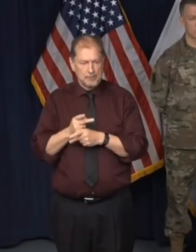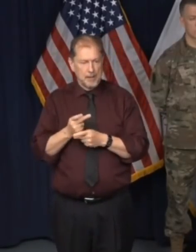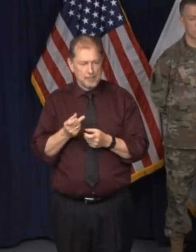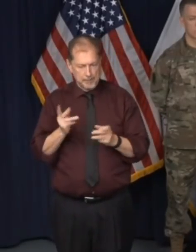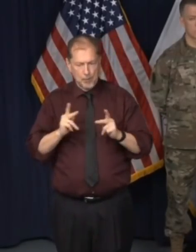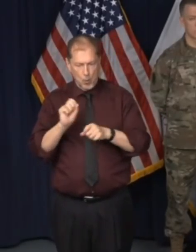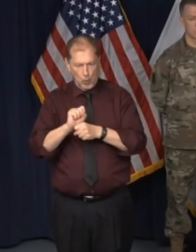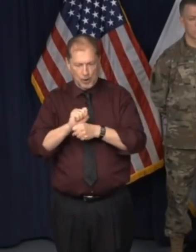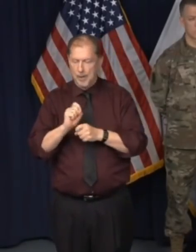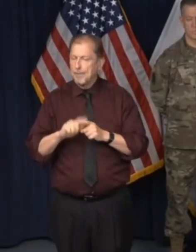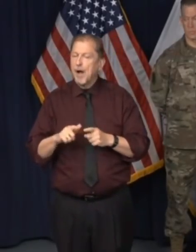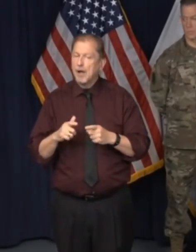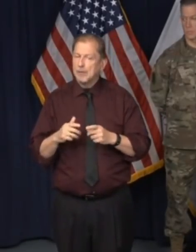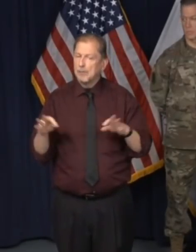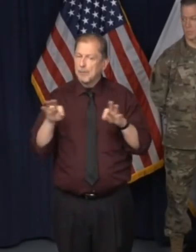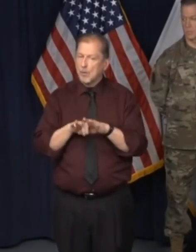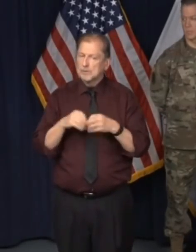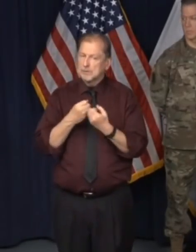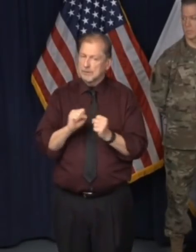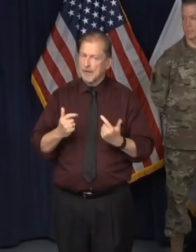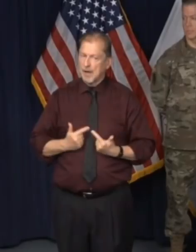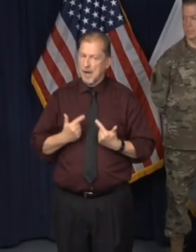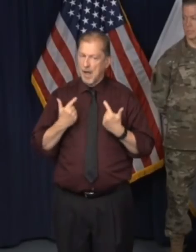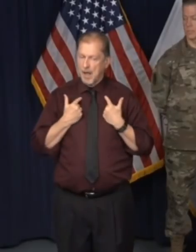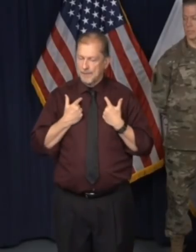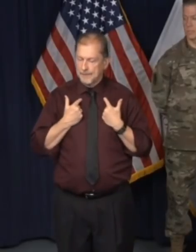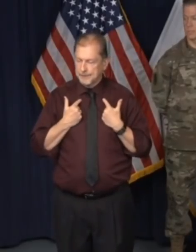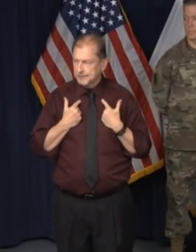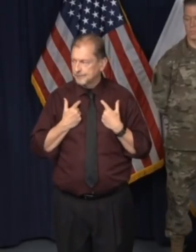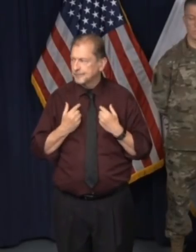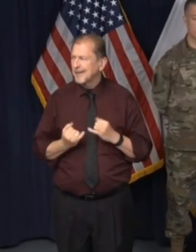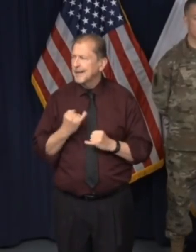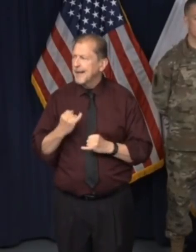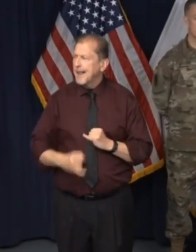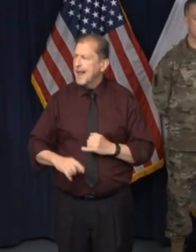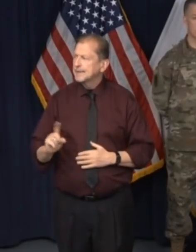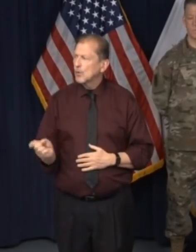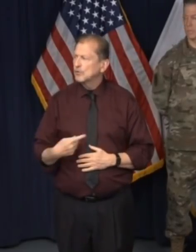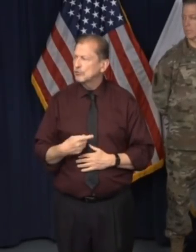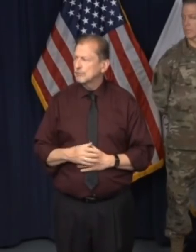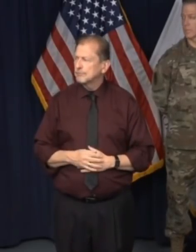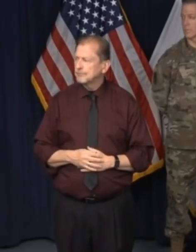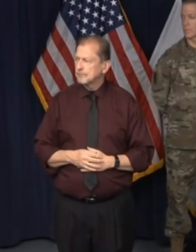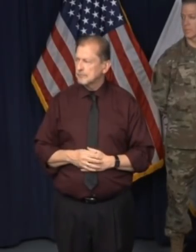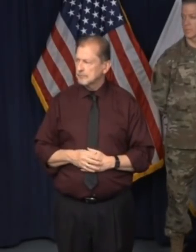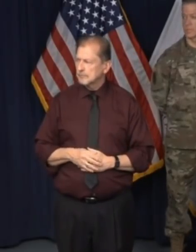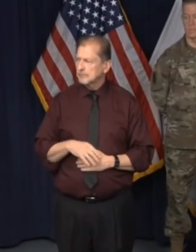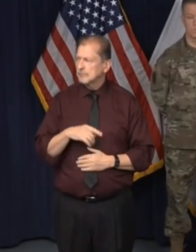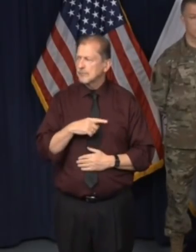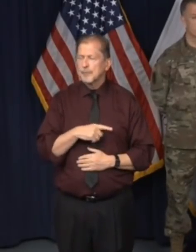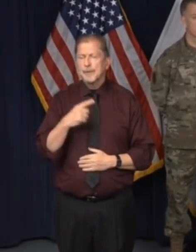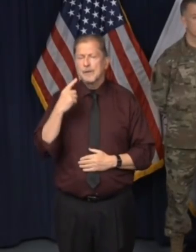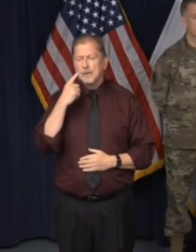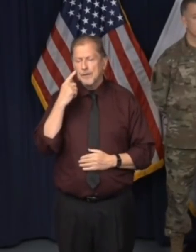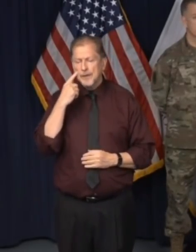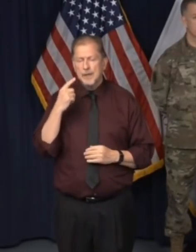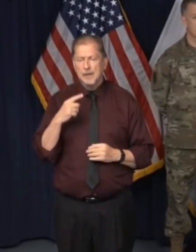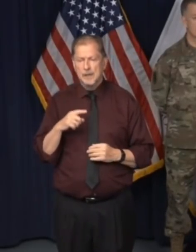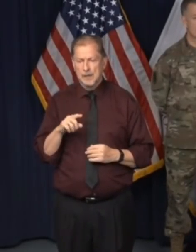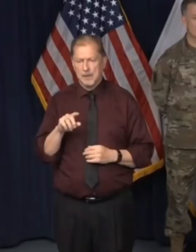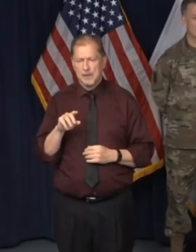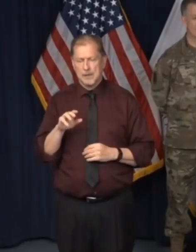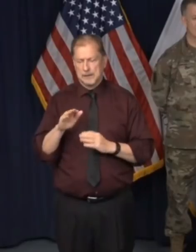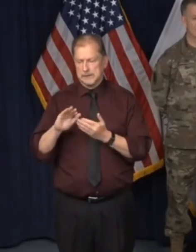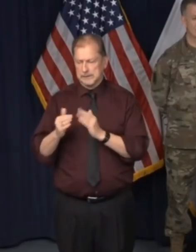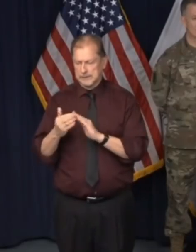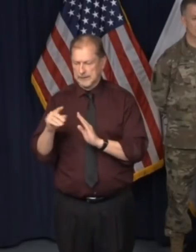endangering people's lives. All right. This will be the last question from Rebecca Ansel at Capitol News, Illinois. Do you have any thoughts on the Municipal League's request to Attorney